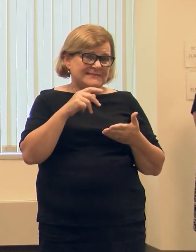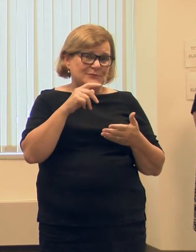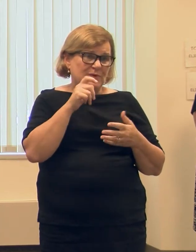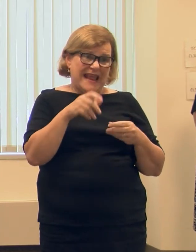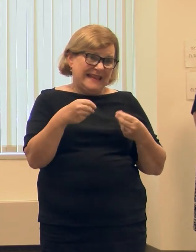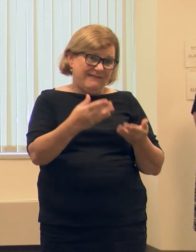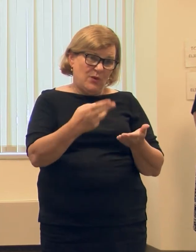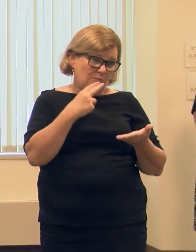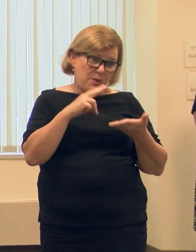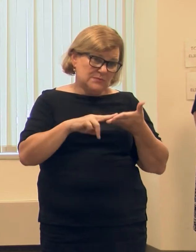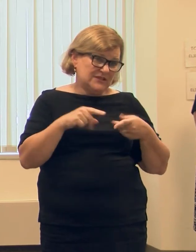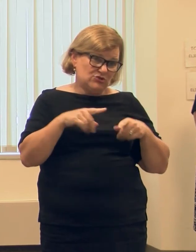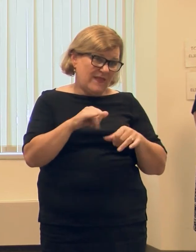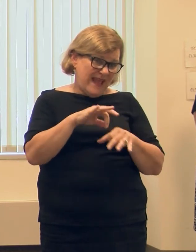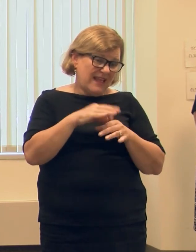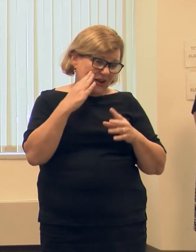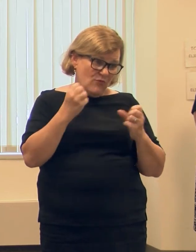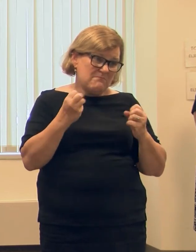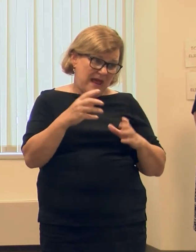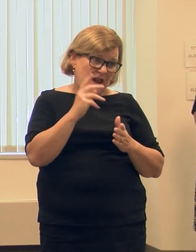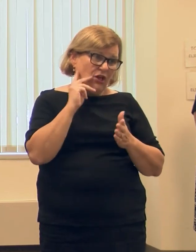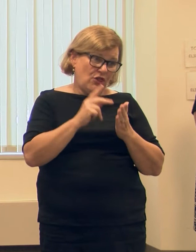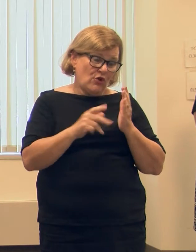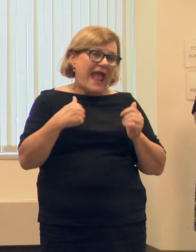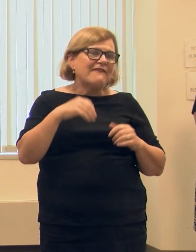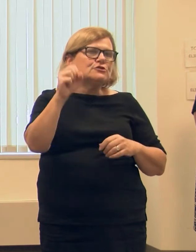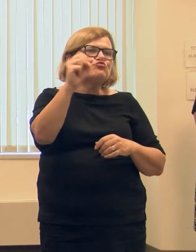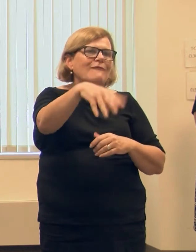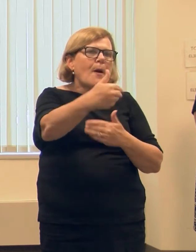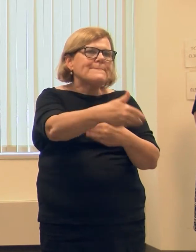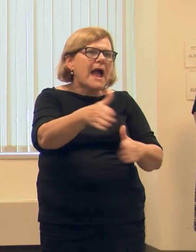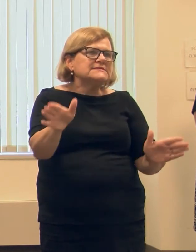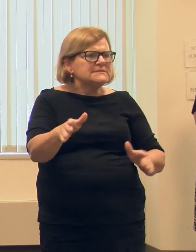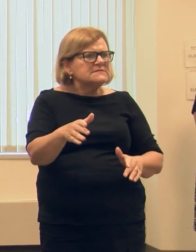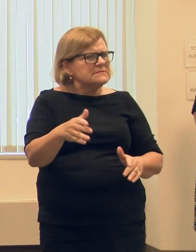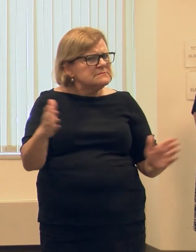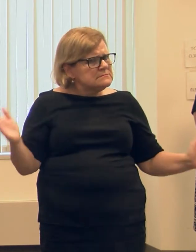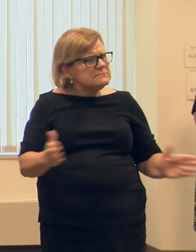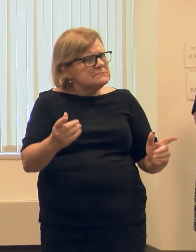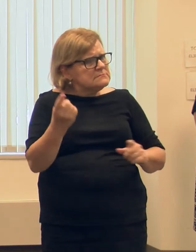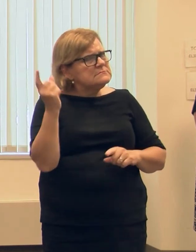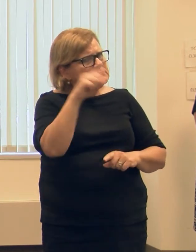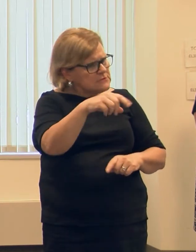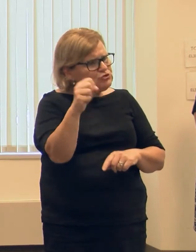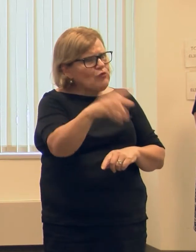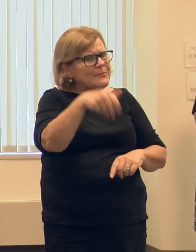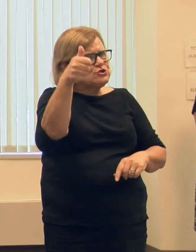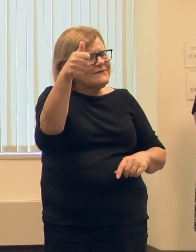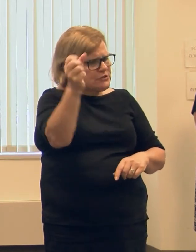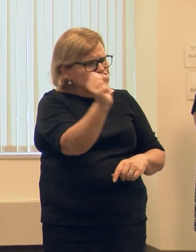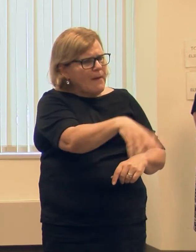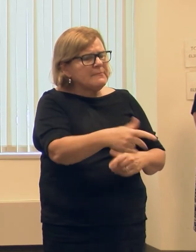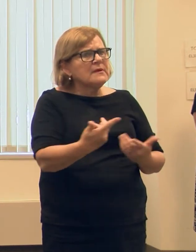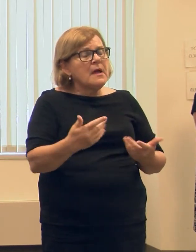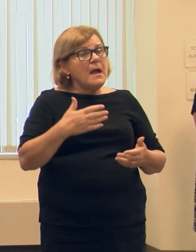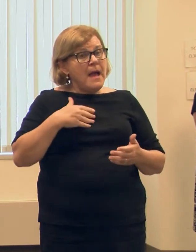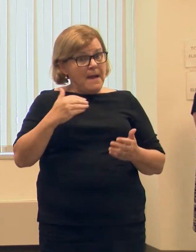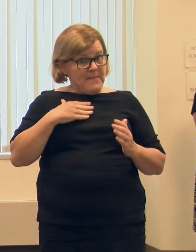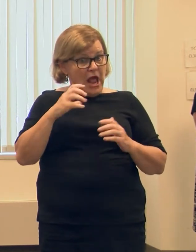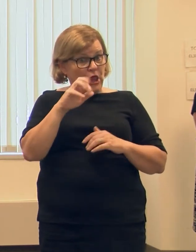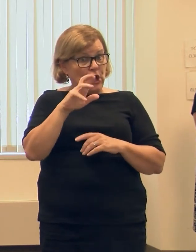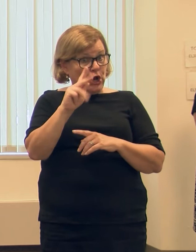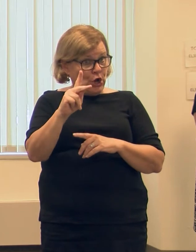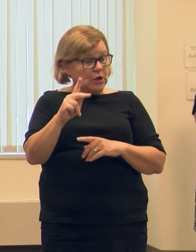supplying postage in this election. I know many clerks have drop off boxes and I encourage you to take advantage of those. I know that my city clerk